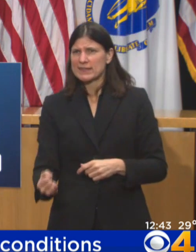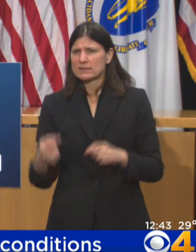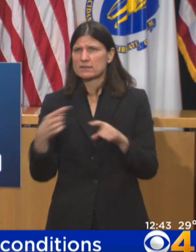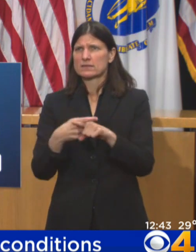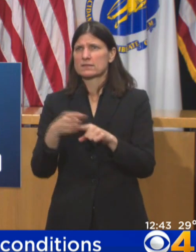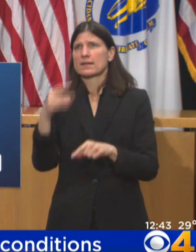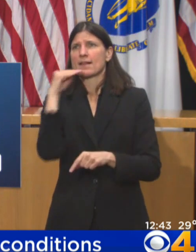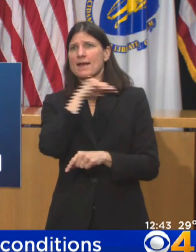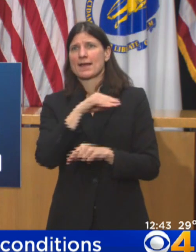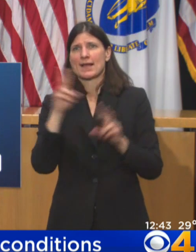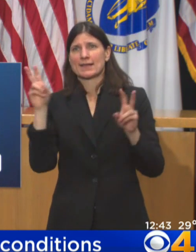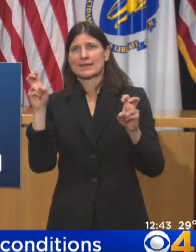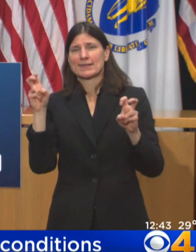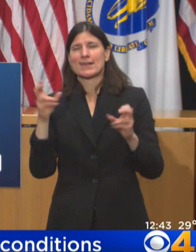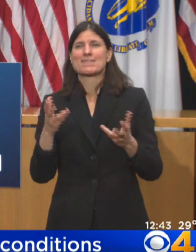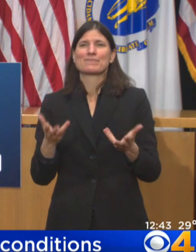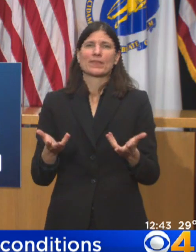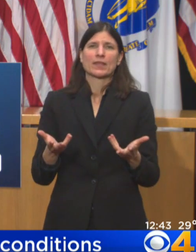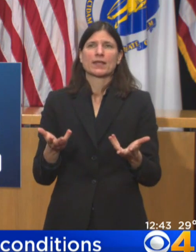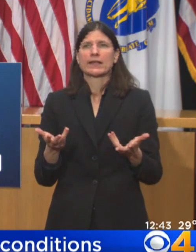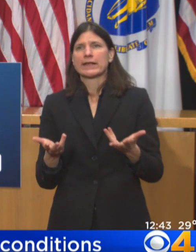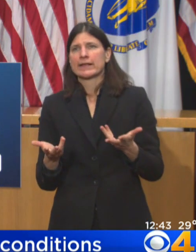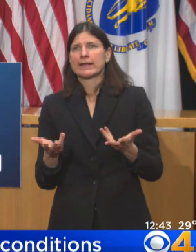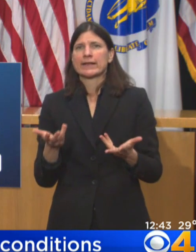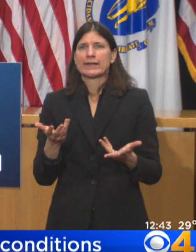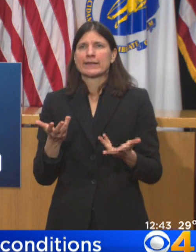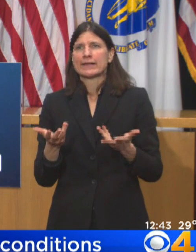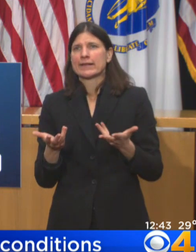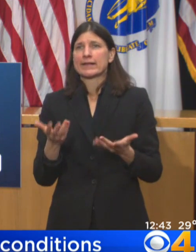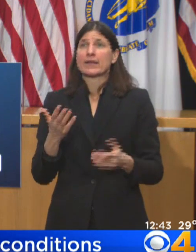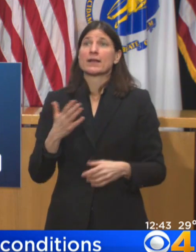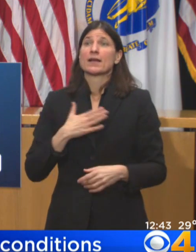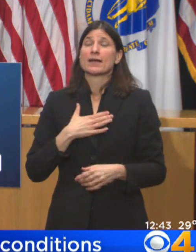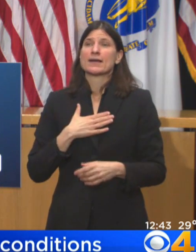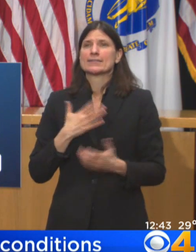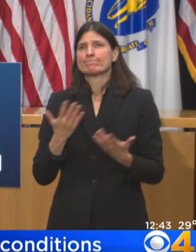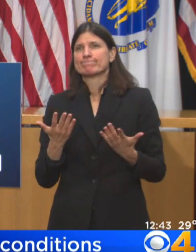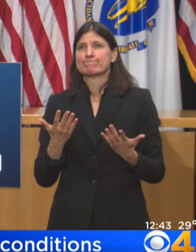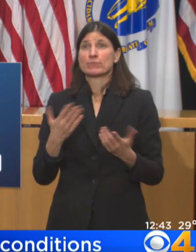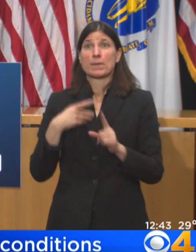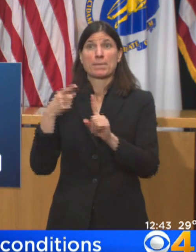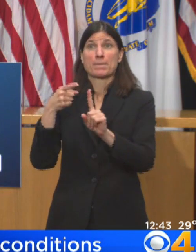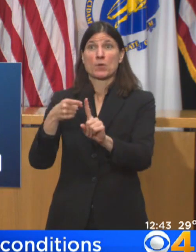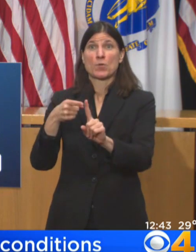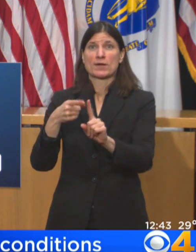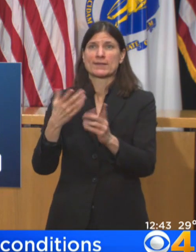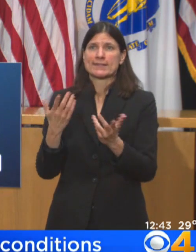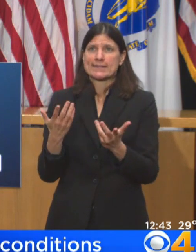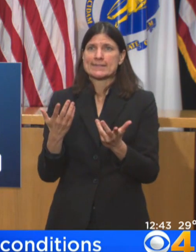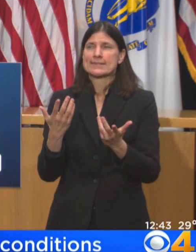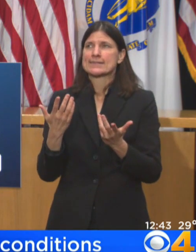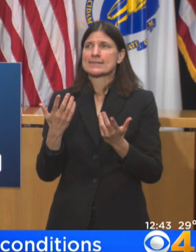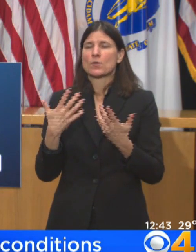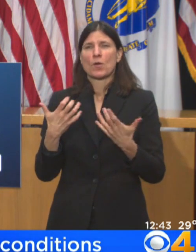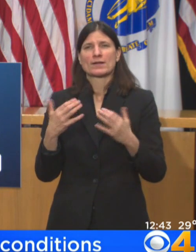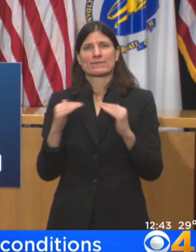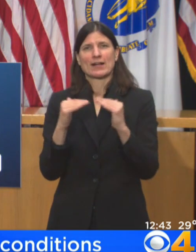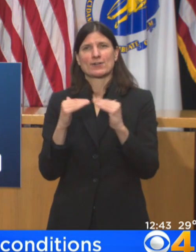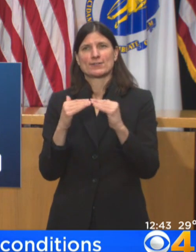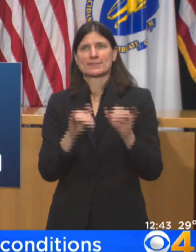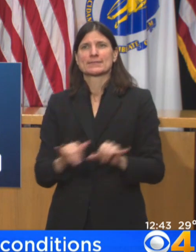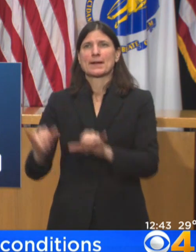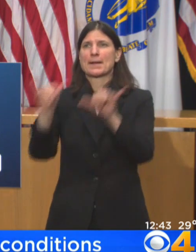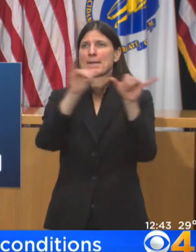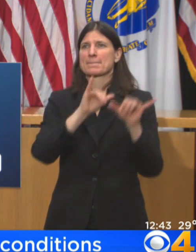understand that other states have been in the same spot, and everybody's kicked around a million different ideas about how to create structure